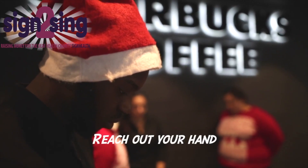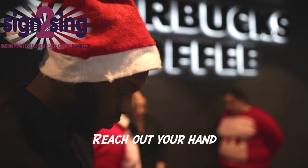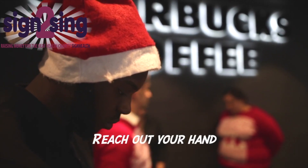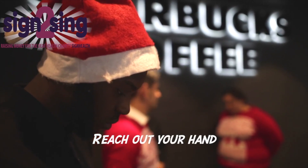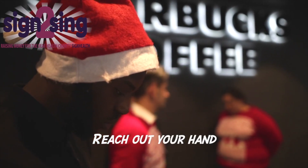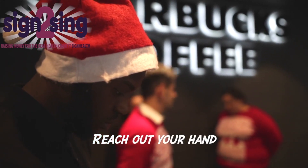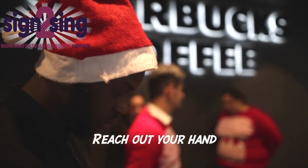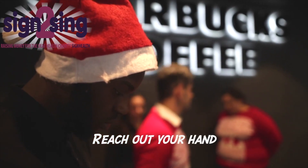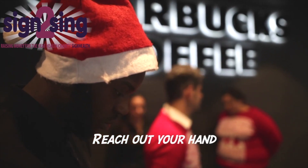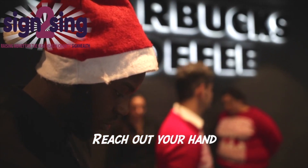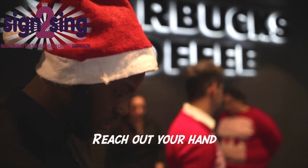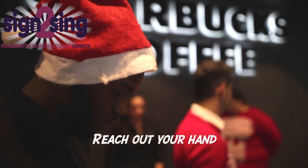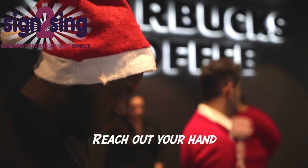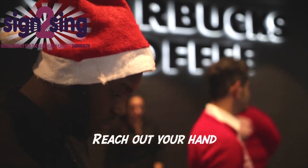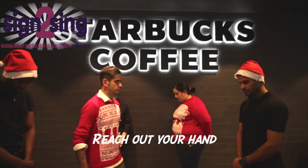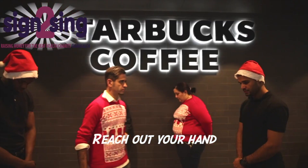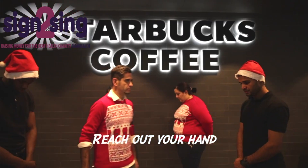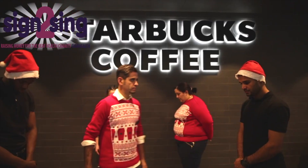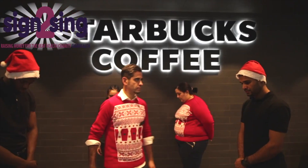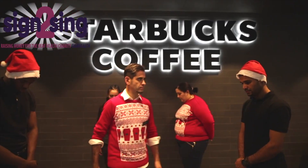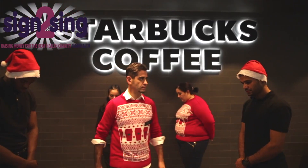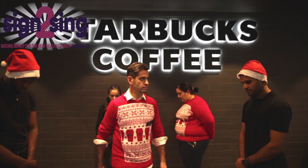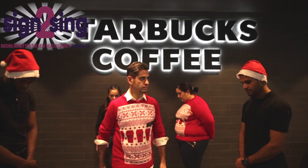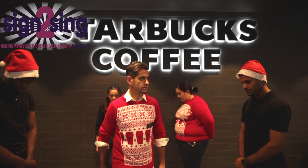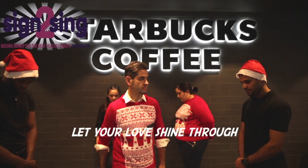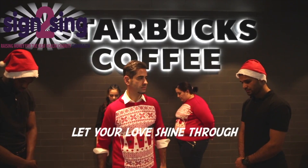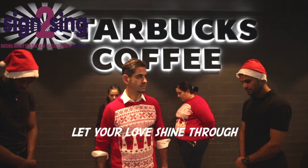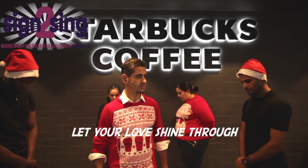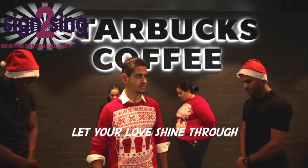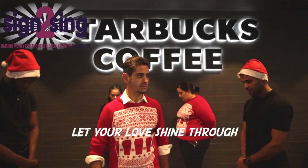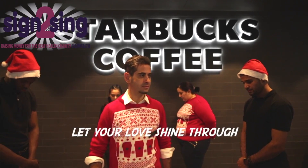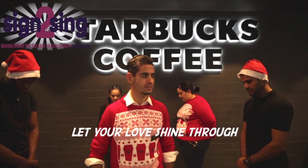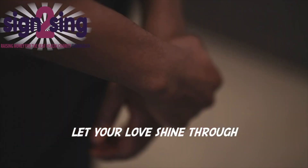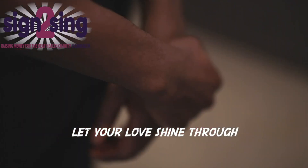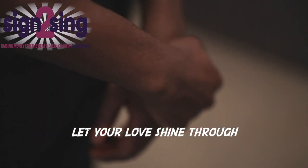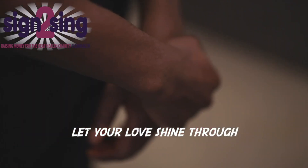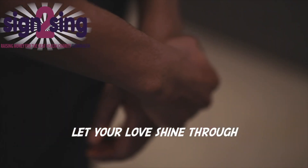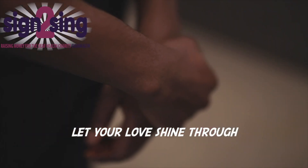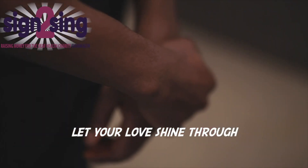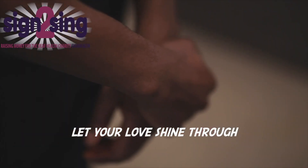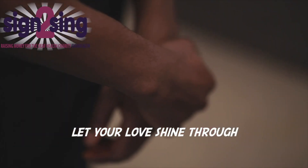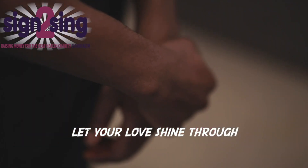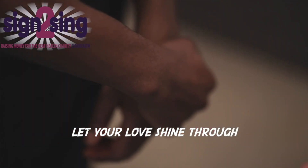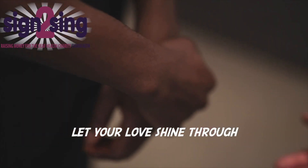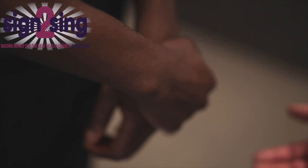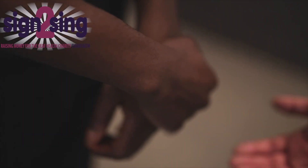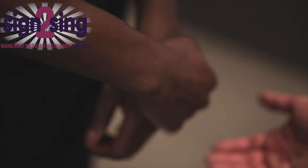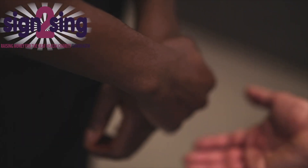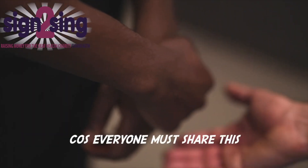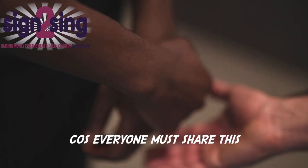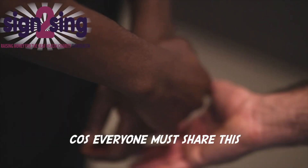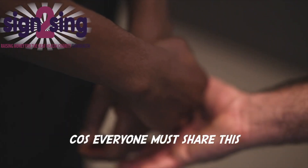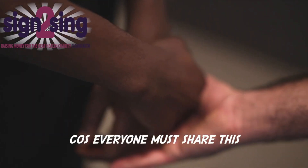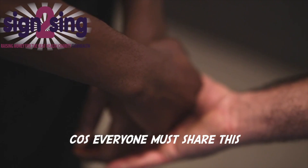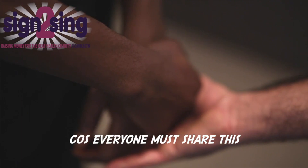matter